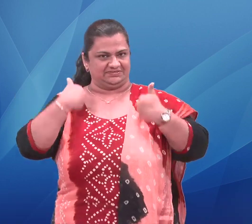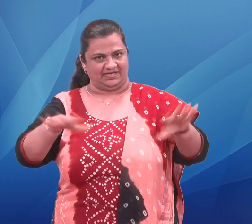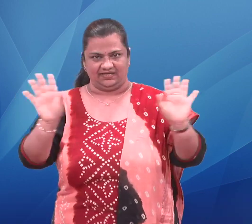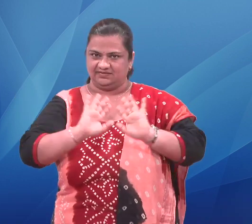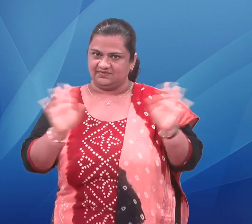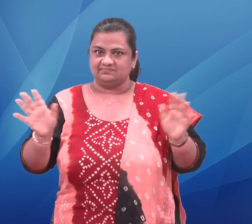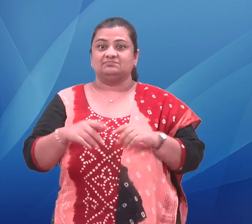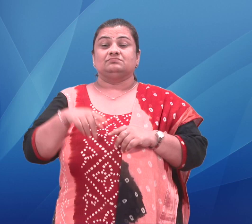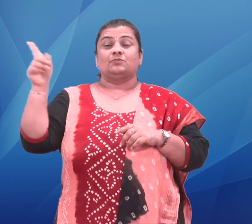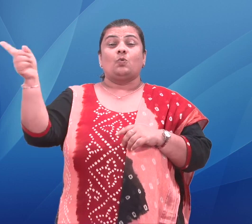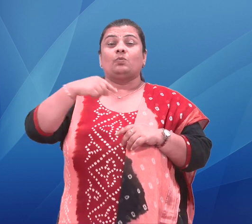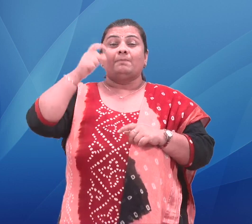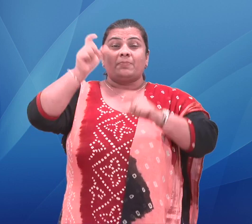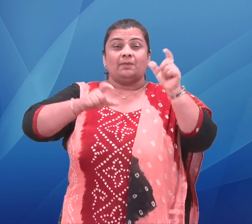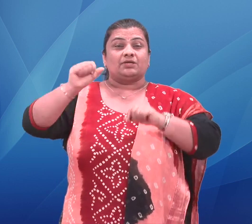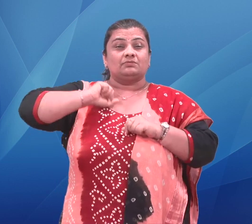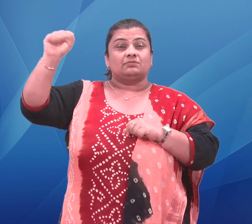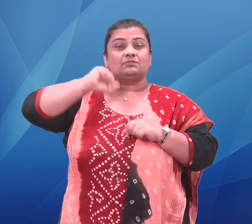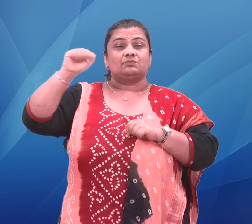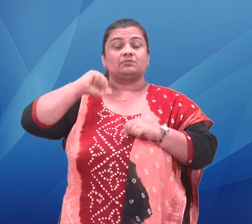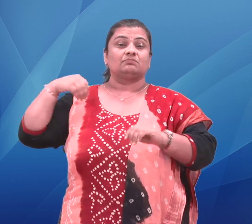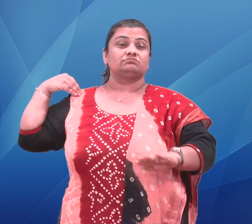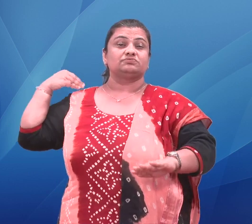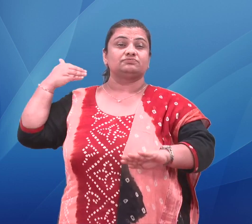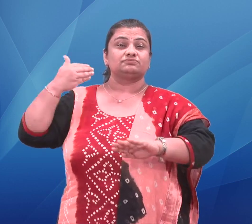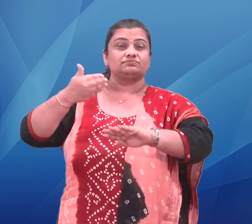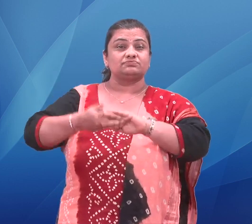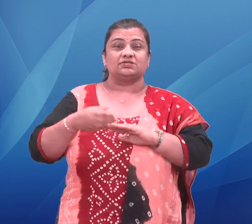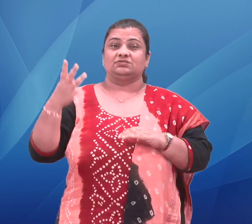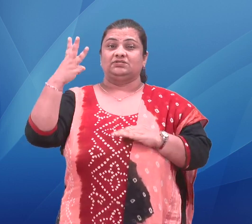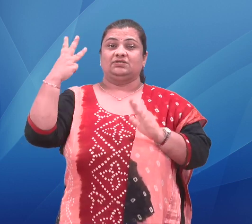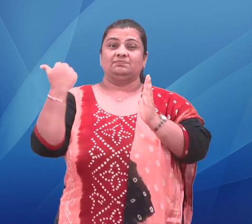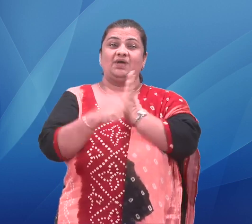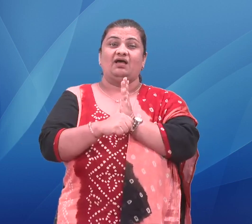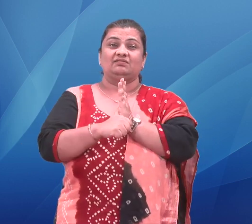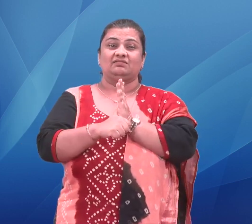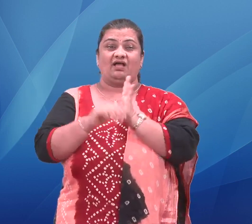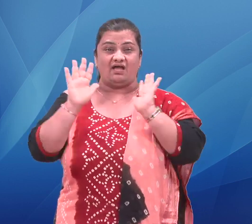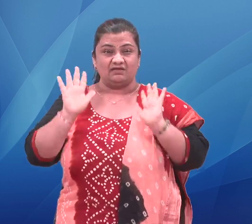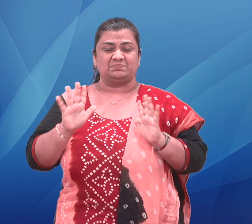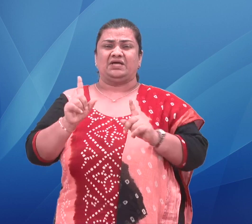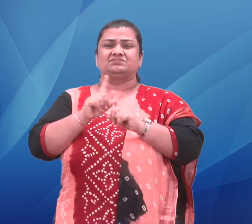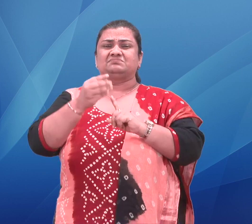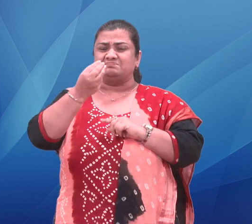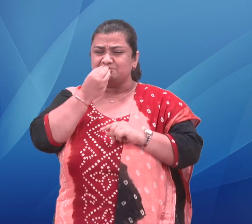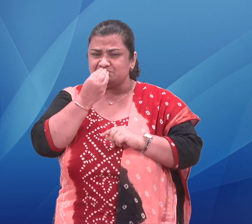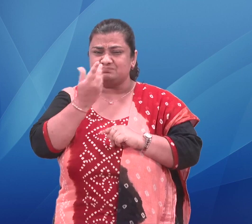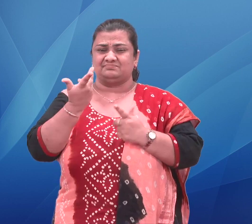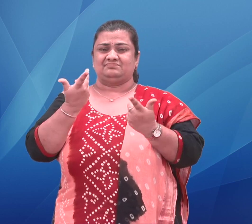medicines. The anti-government protests have been continuing for the past three months, saying that the government is not capable of ruling the